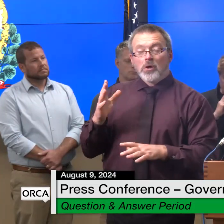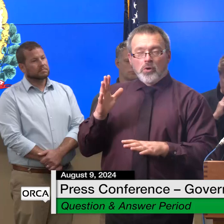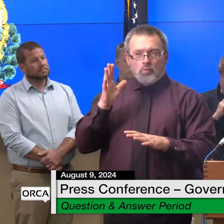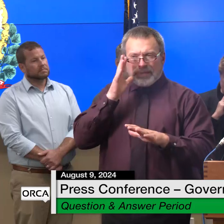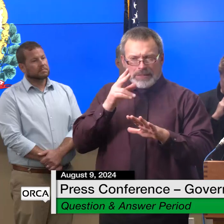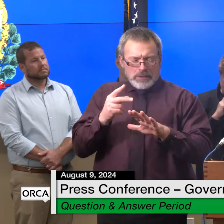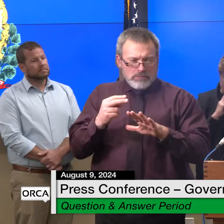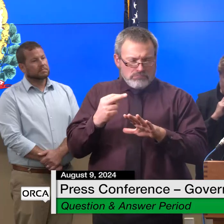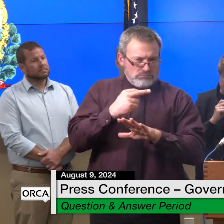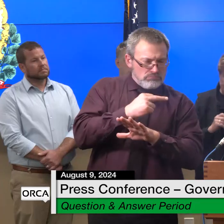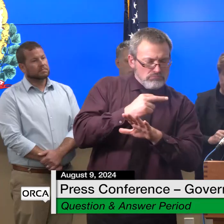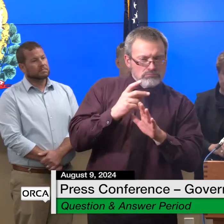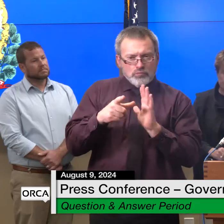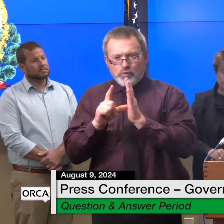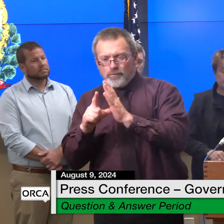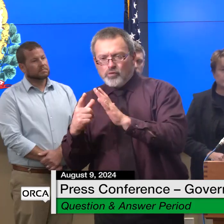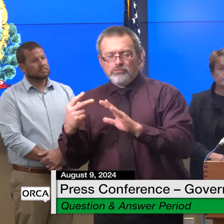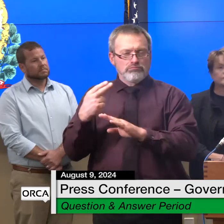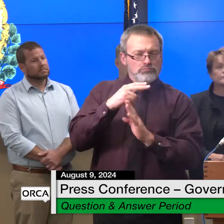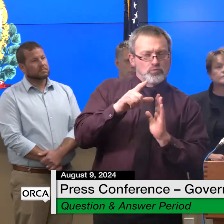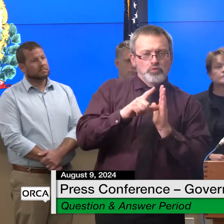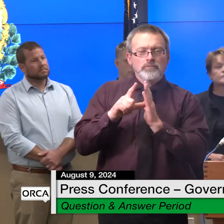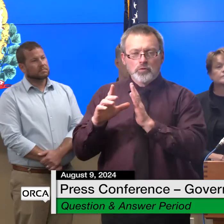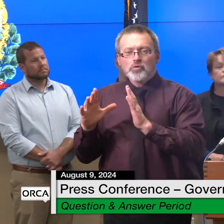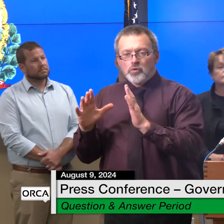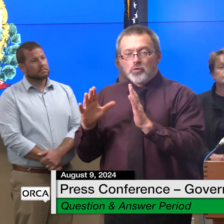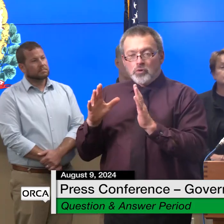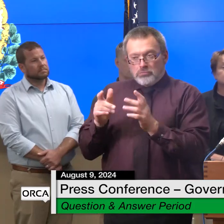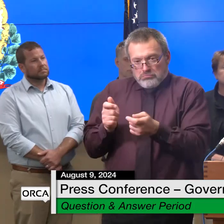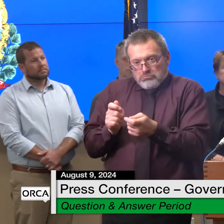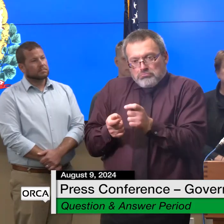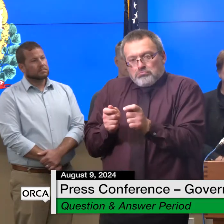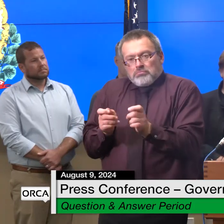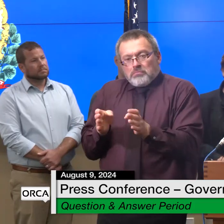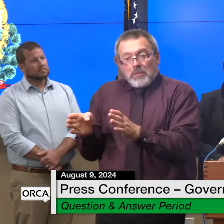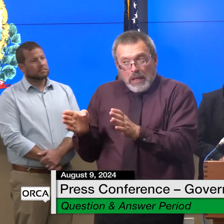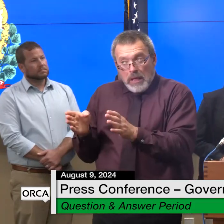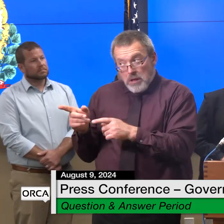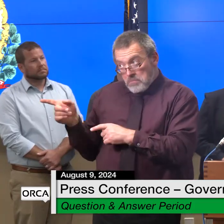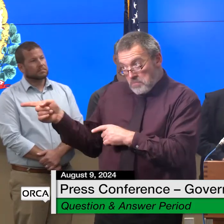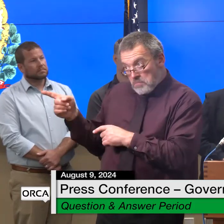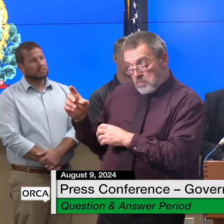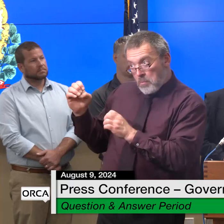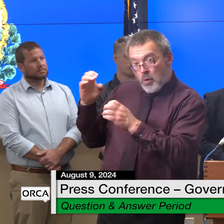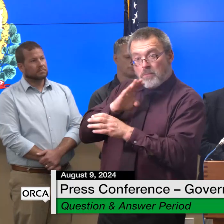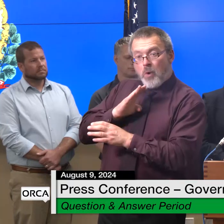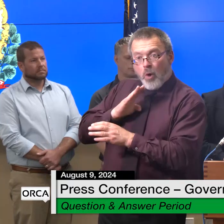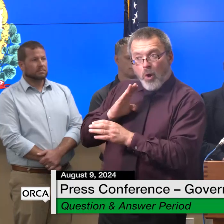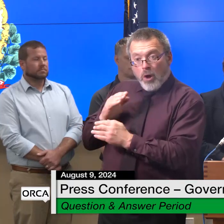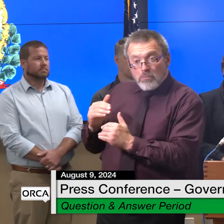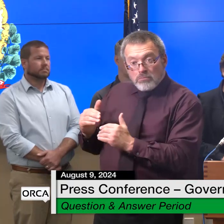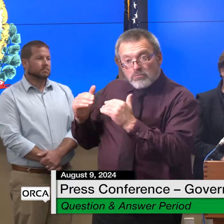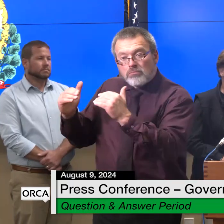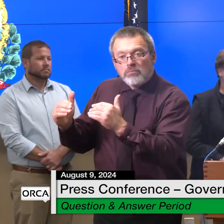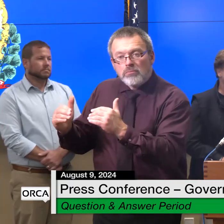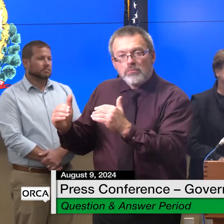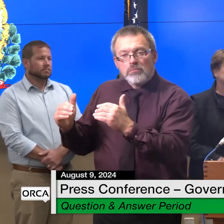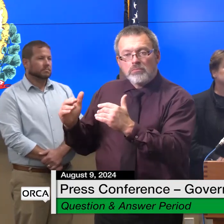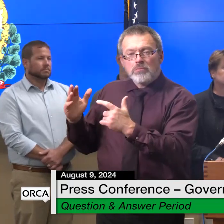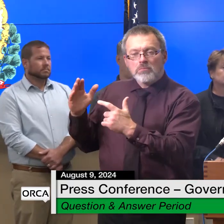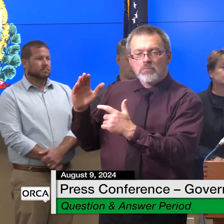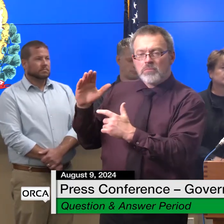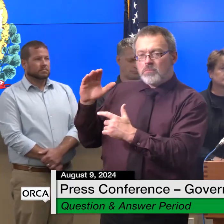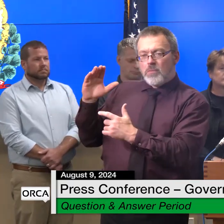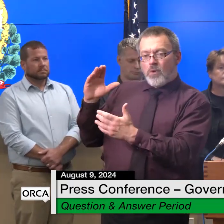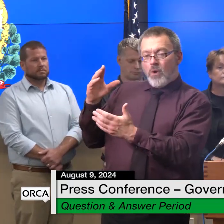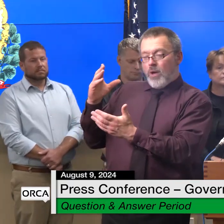surplus any upgrades uh the emergency board makes as um as one-time money uh not ongoing uh revenue